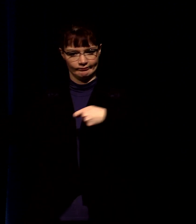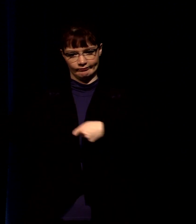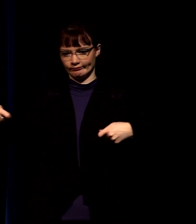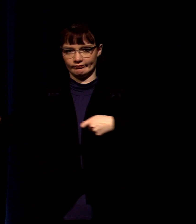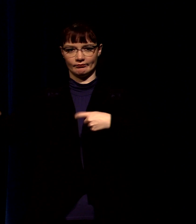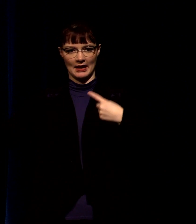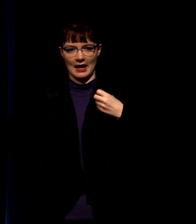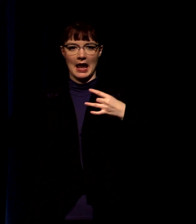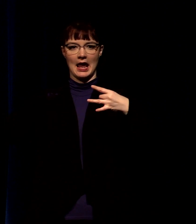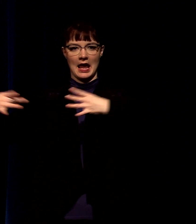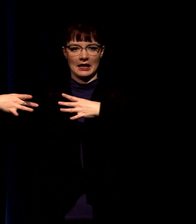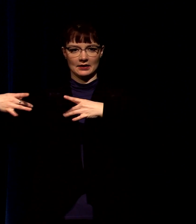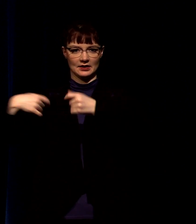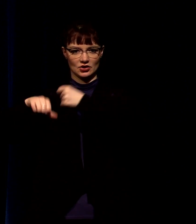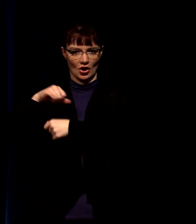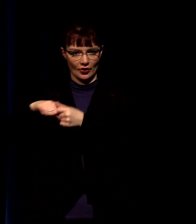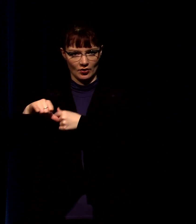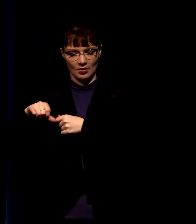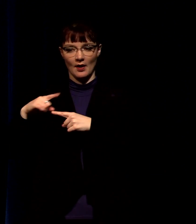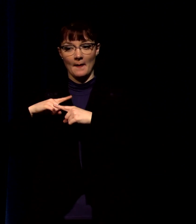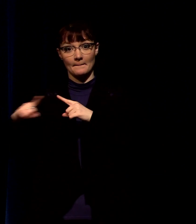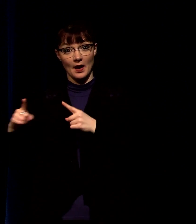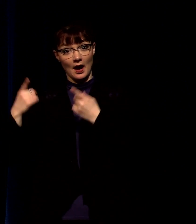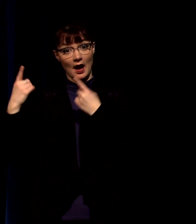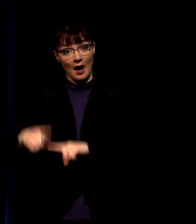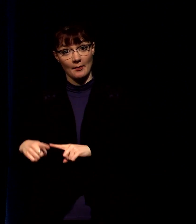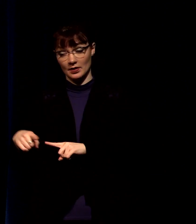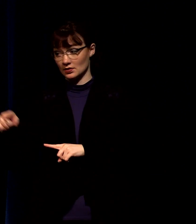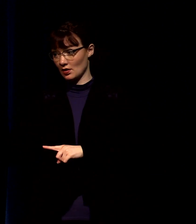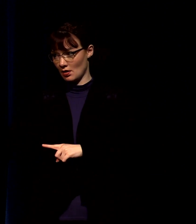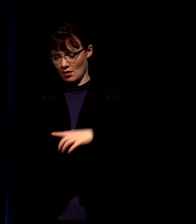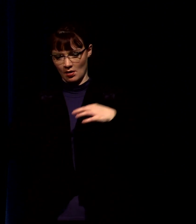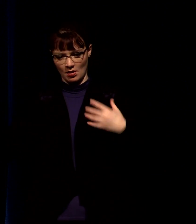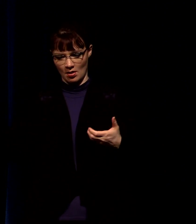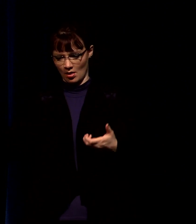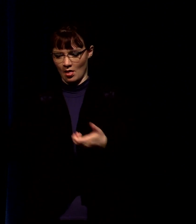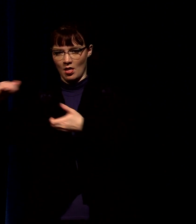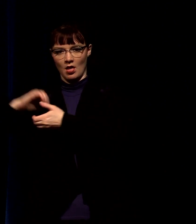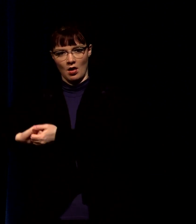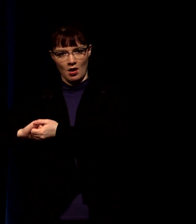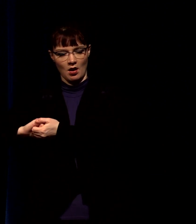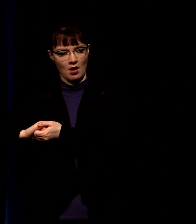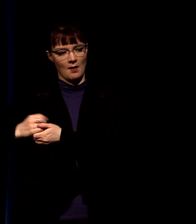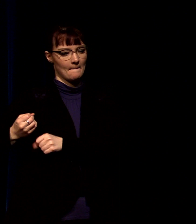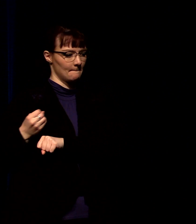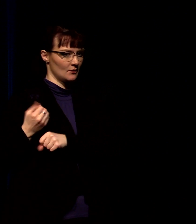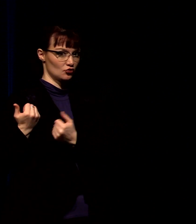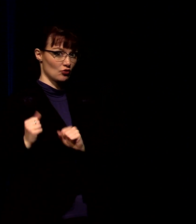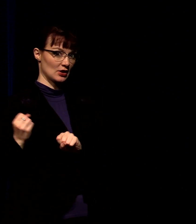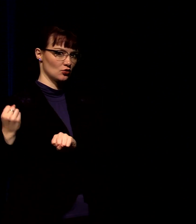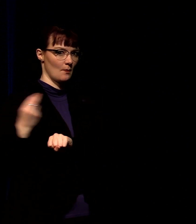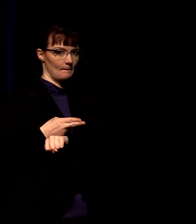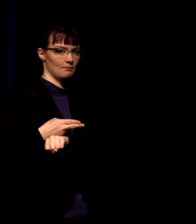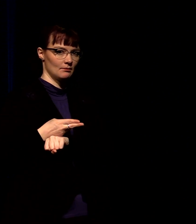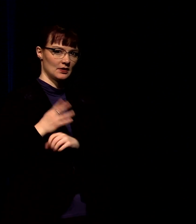each other and yet they unite to deal with jesus because jesus has a